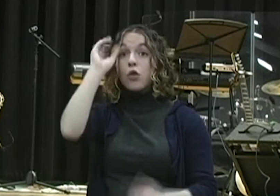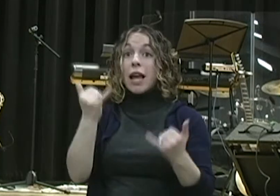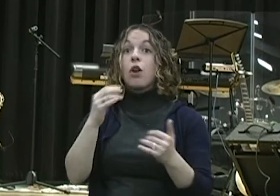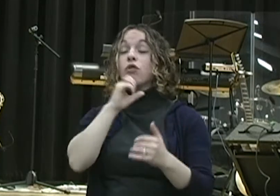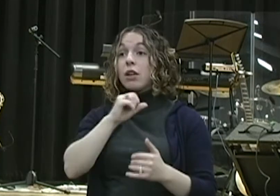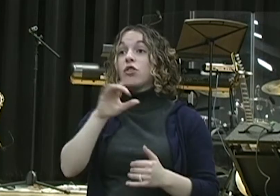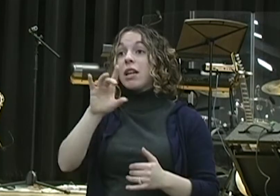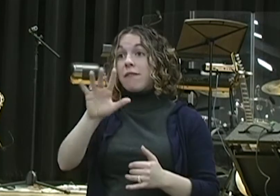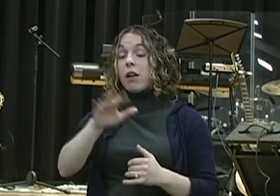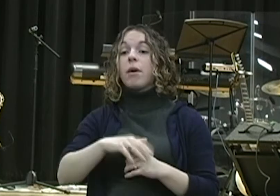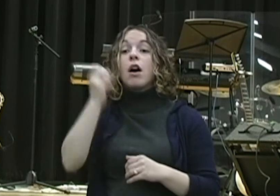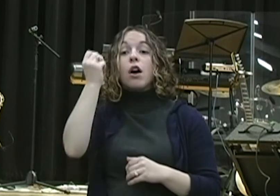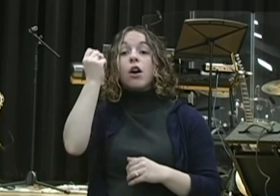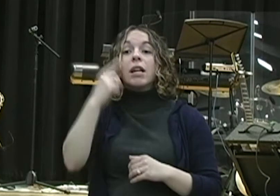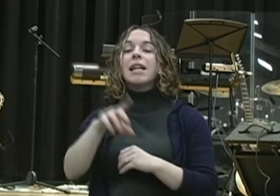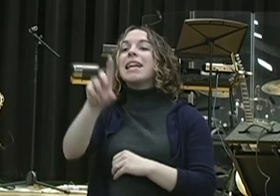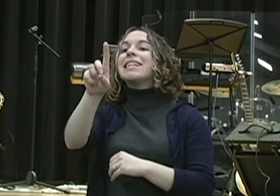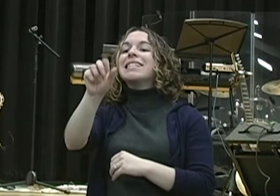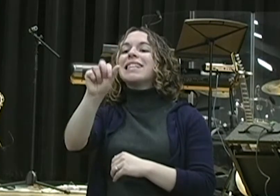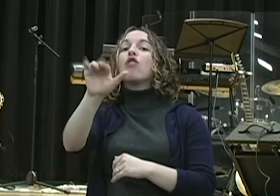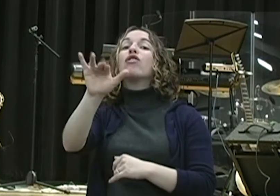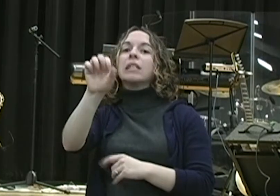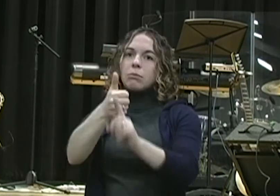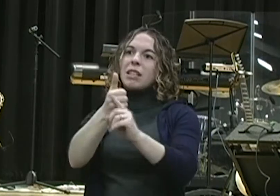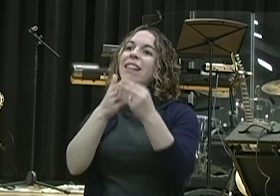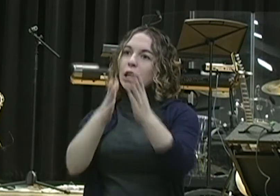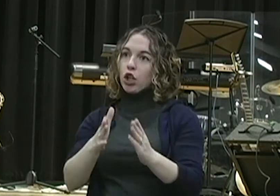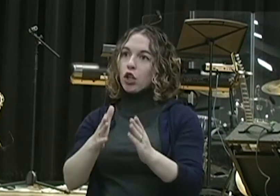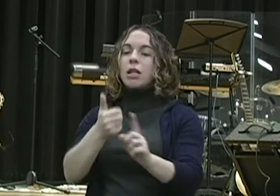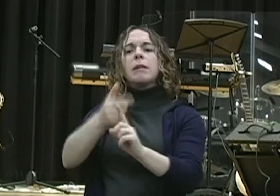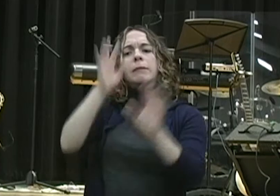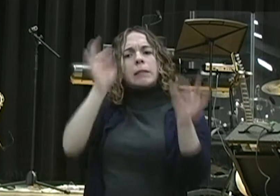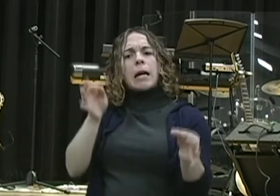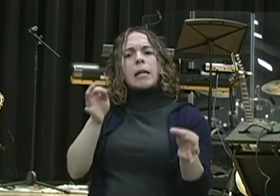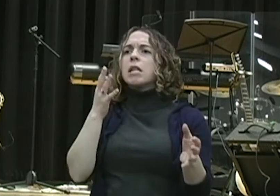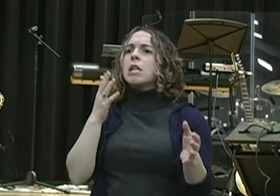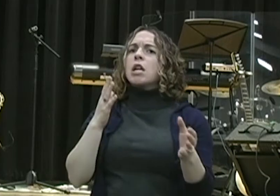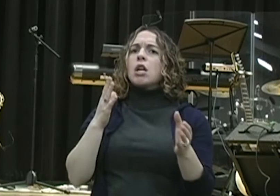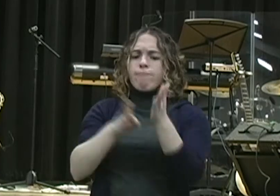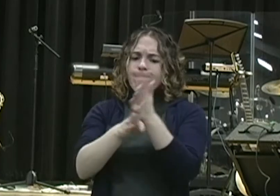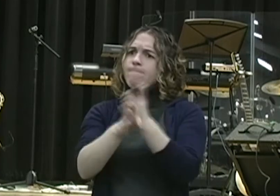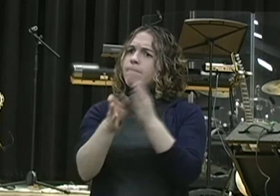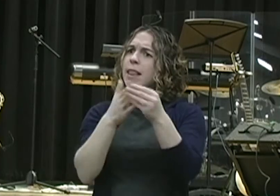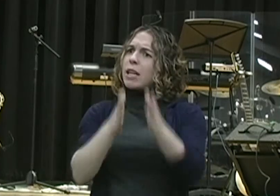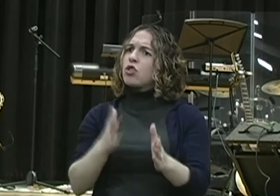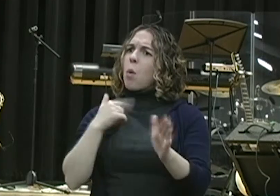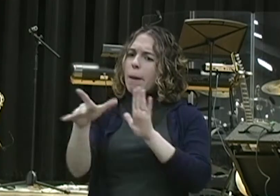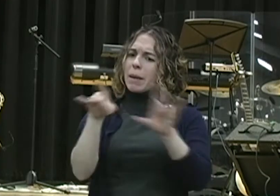Darius to appoint 120 satraps over the kingdom, that they would be in charge of the whole kingdom.